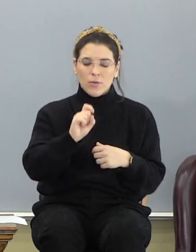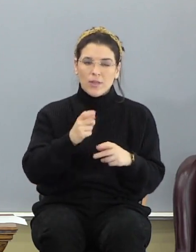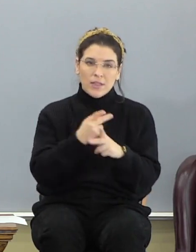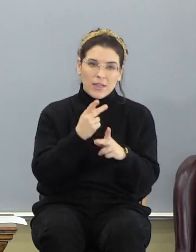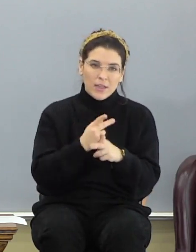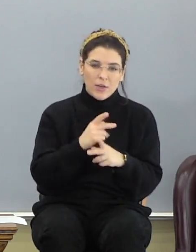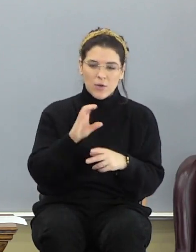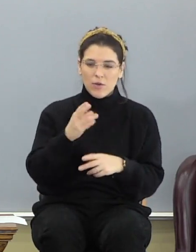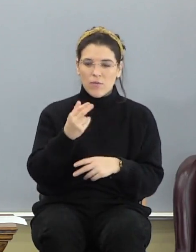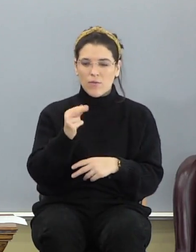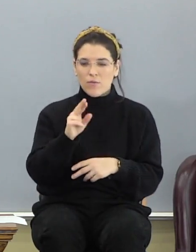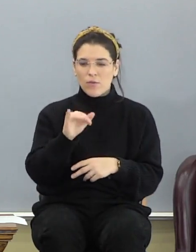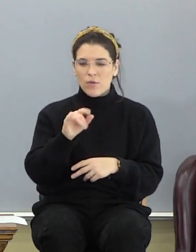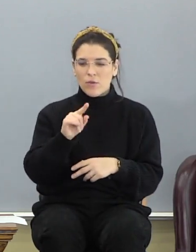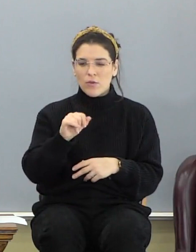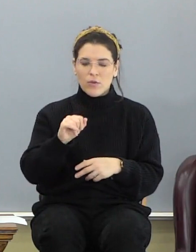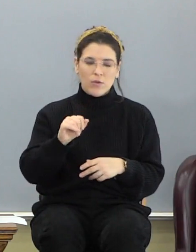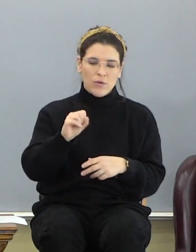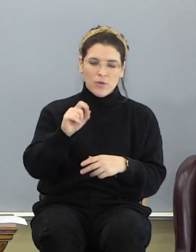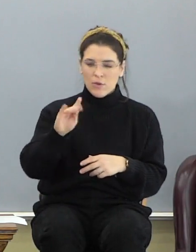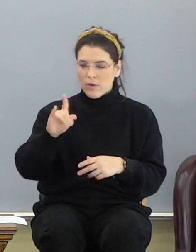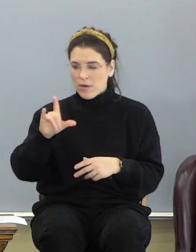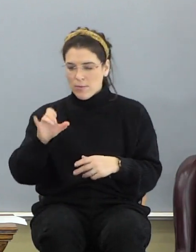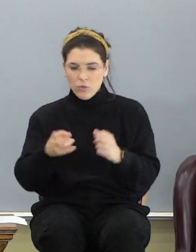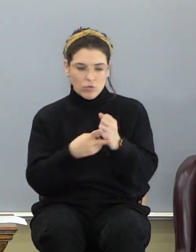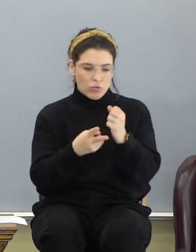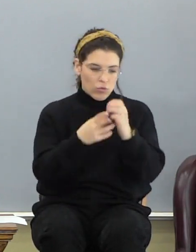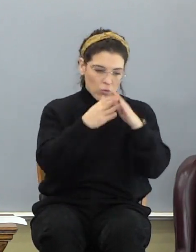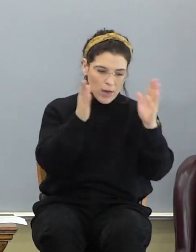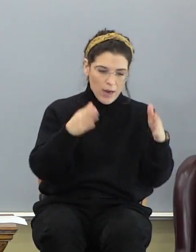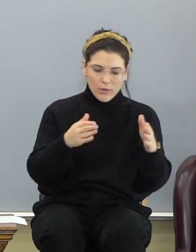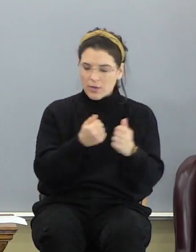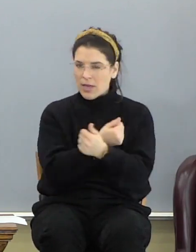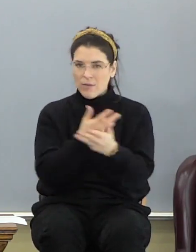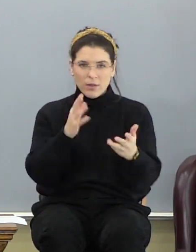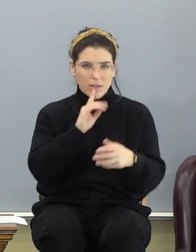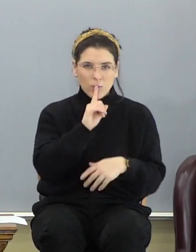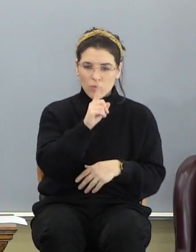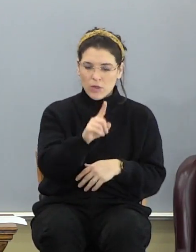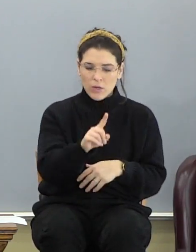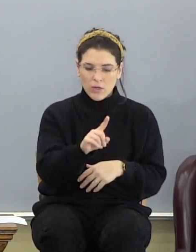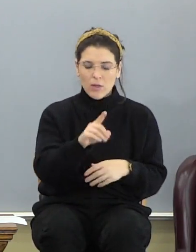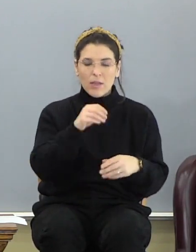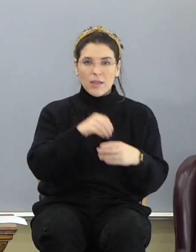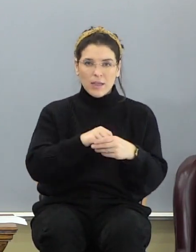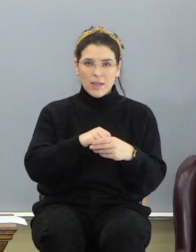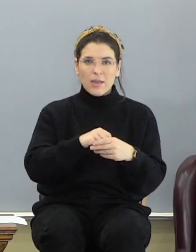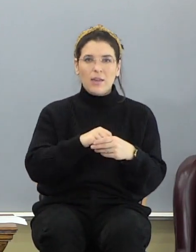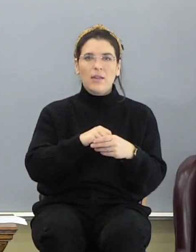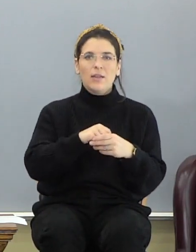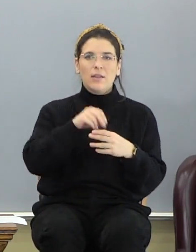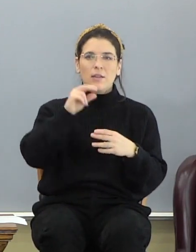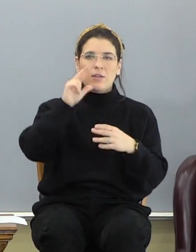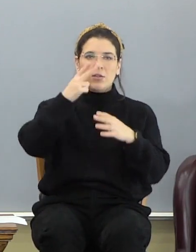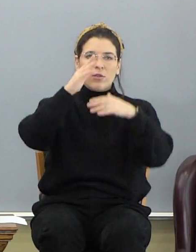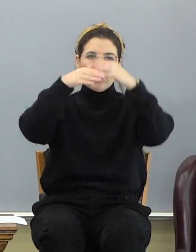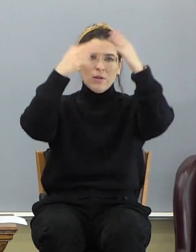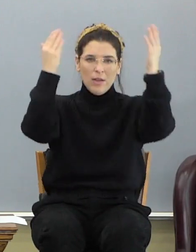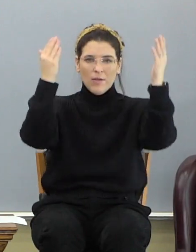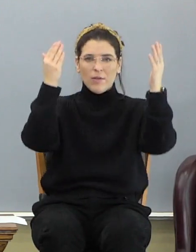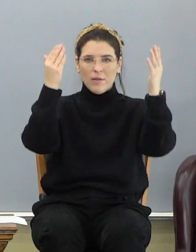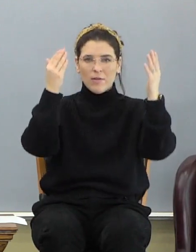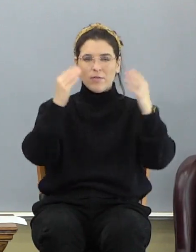the chariots. You've got to have stables. You've got to have storehouses. All of this stuff is real in the heavenly realm.